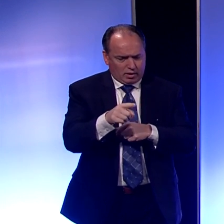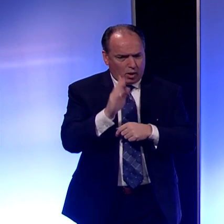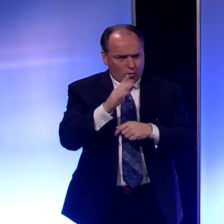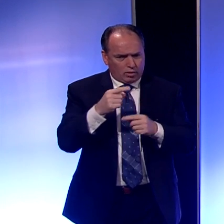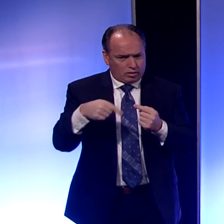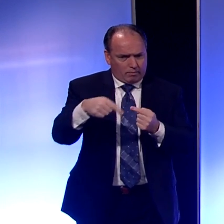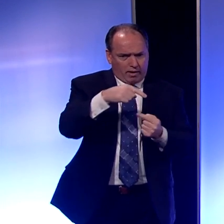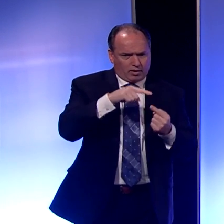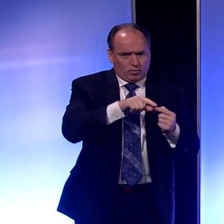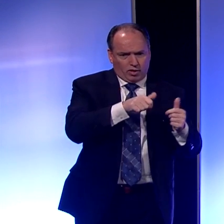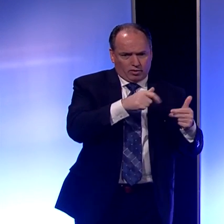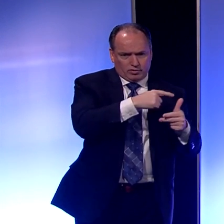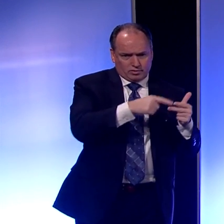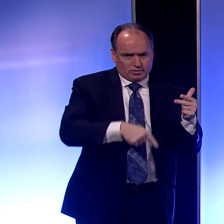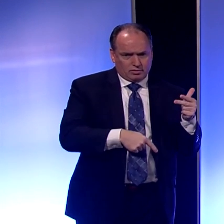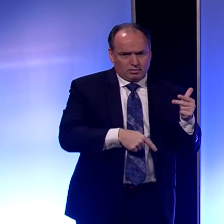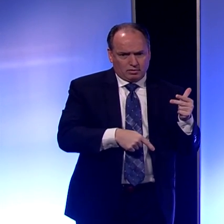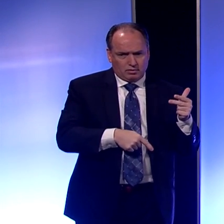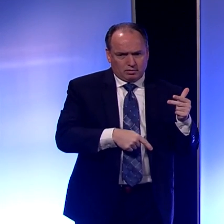others.